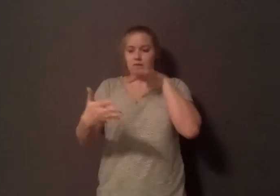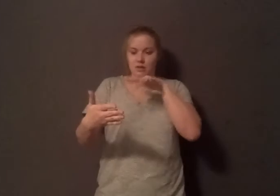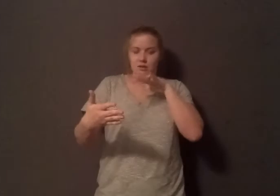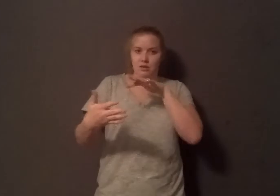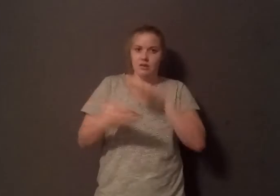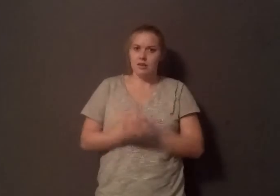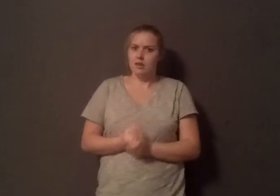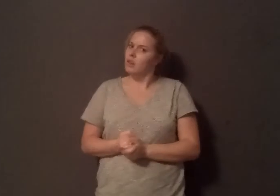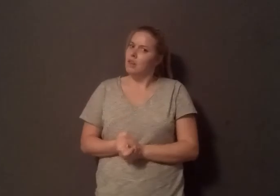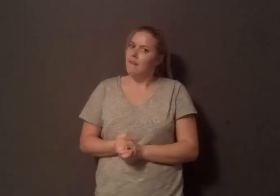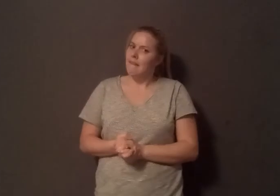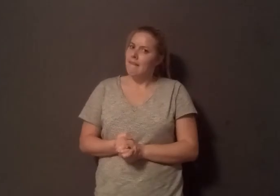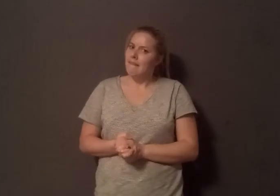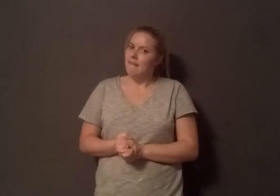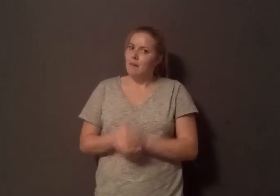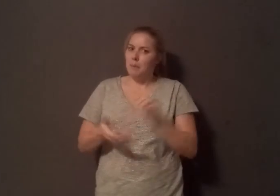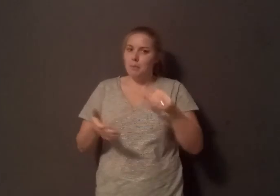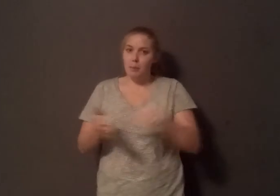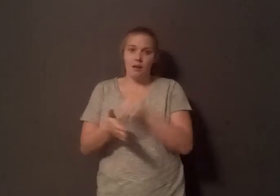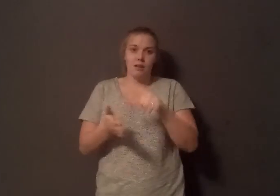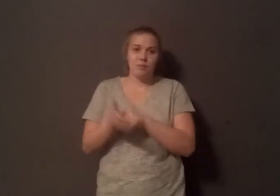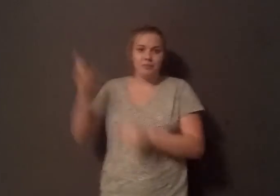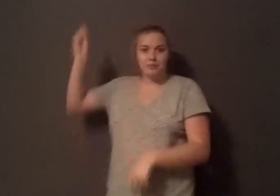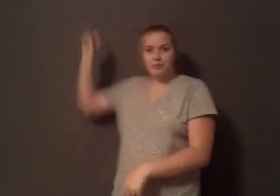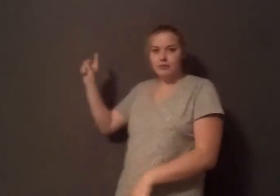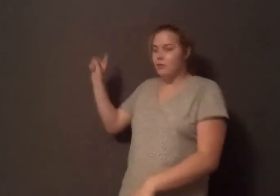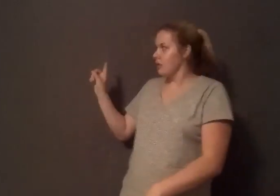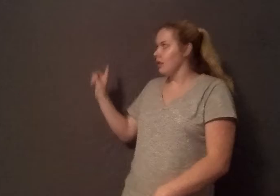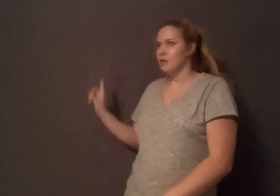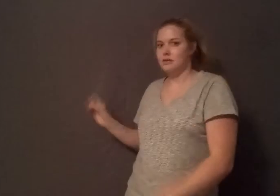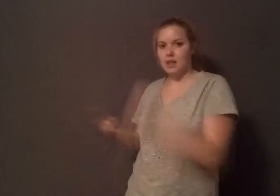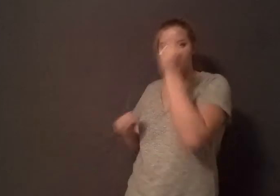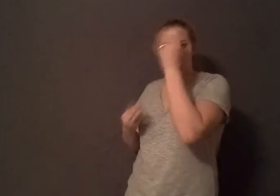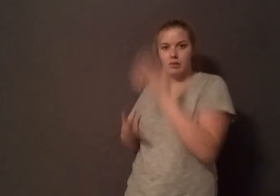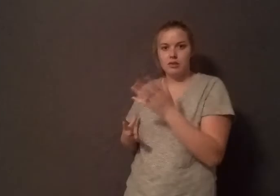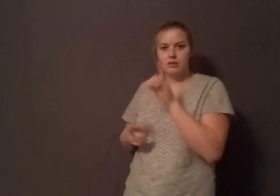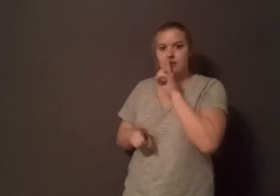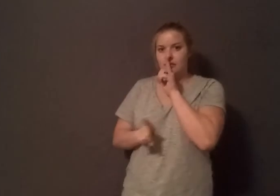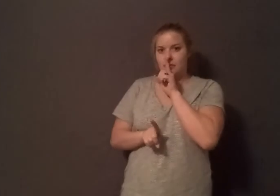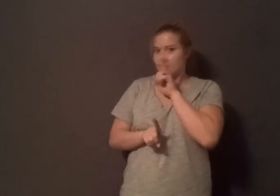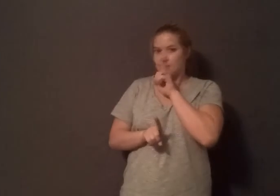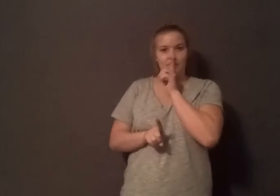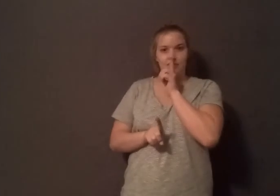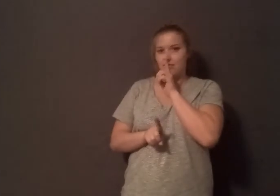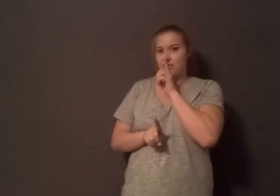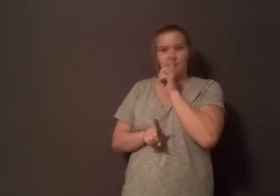we get back page after page of blacked out information because the company claimed